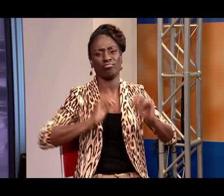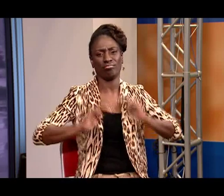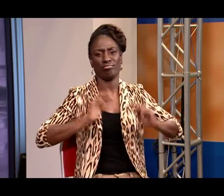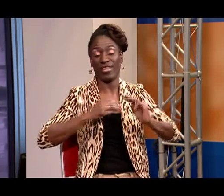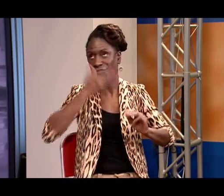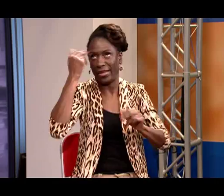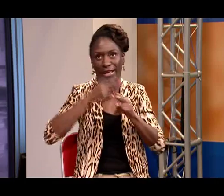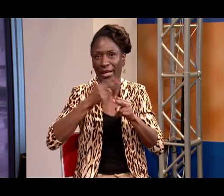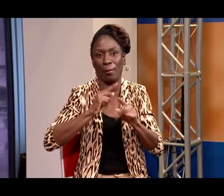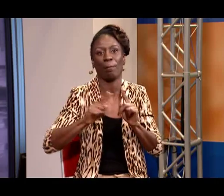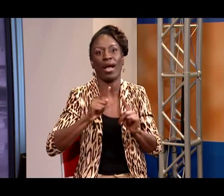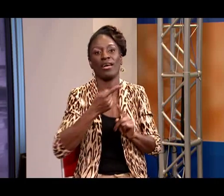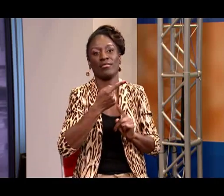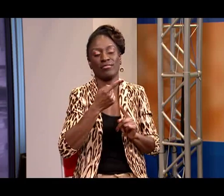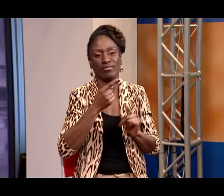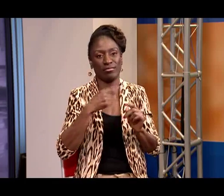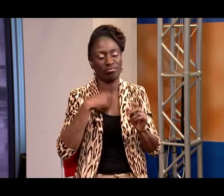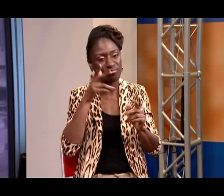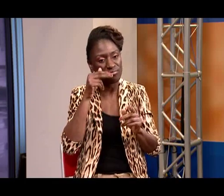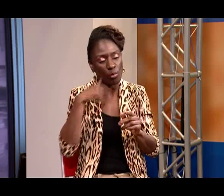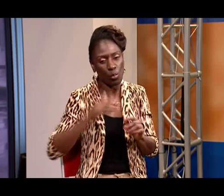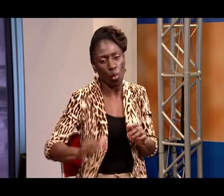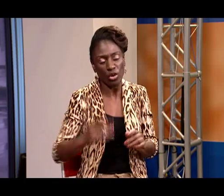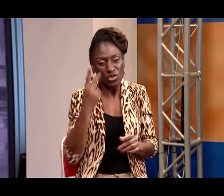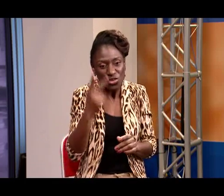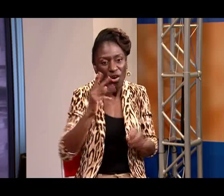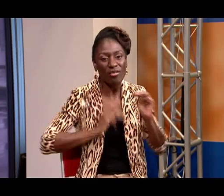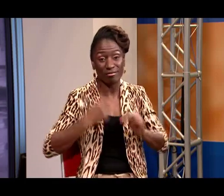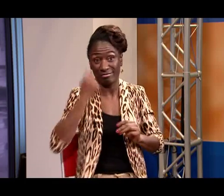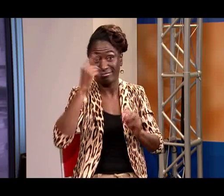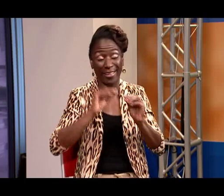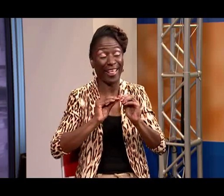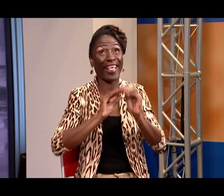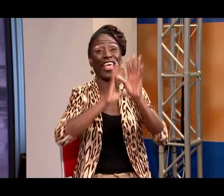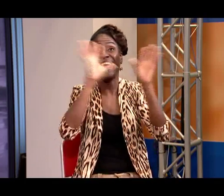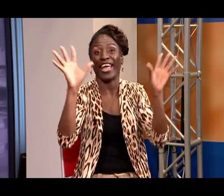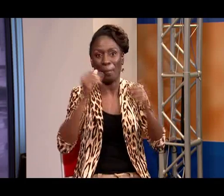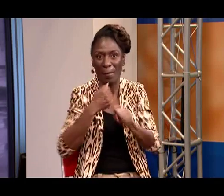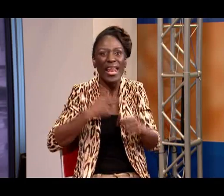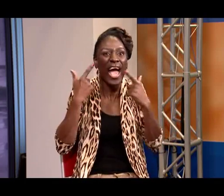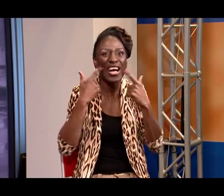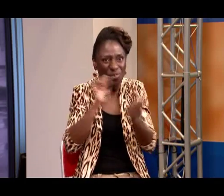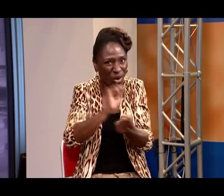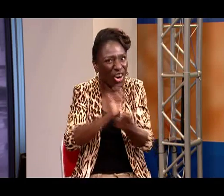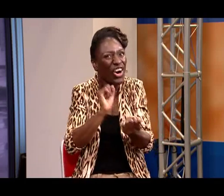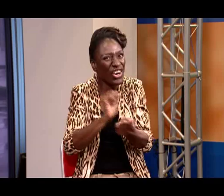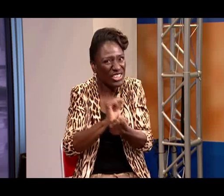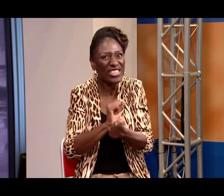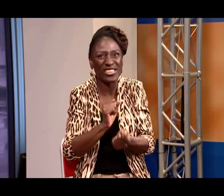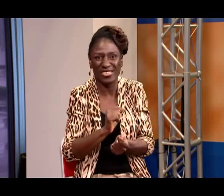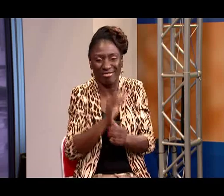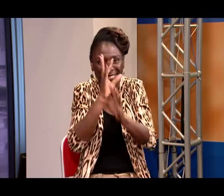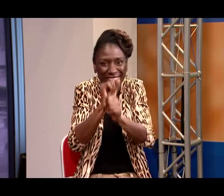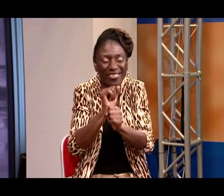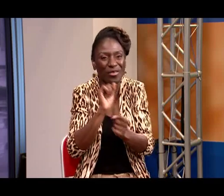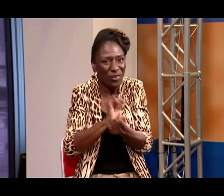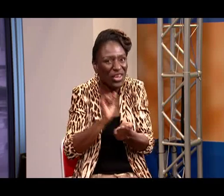I remember one performance One mime artist I saw when I was young I understood everything perfectly I